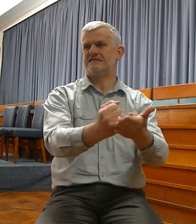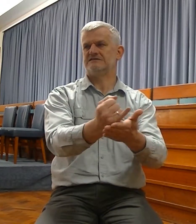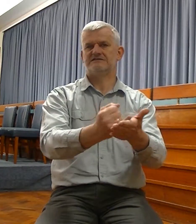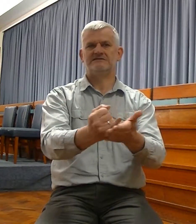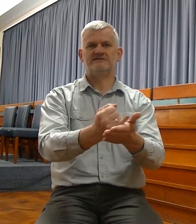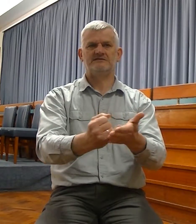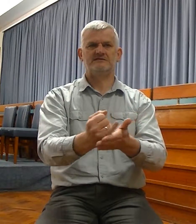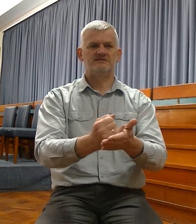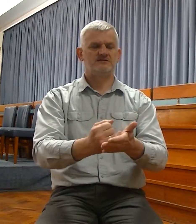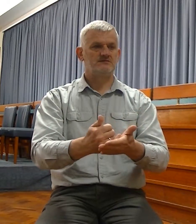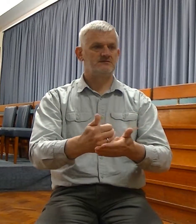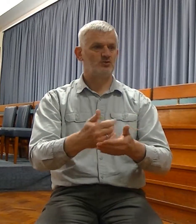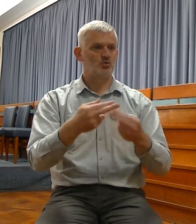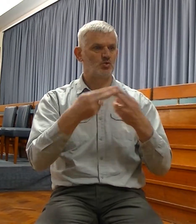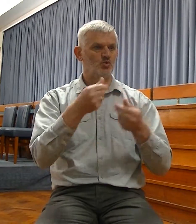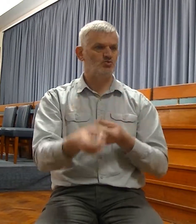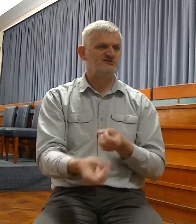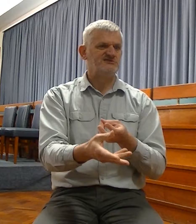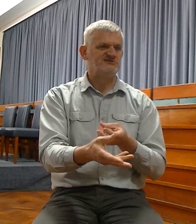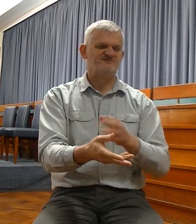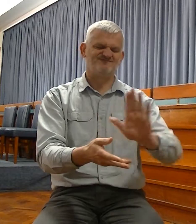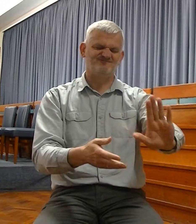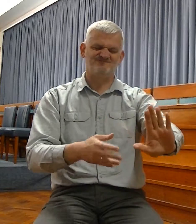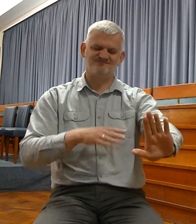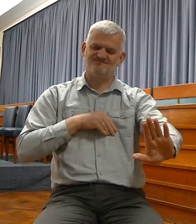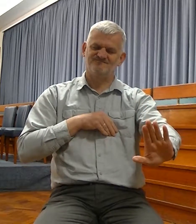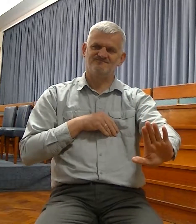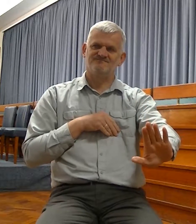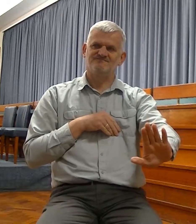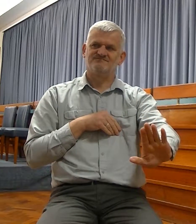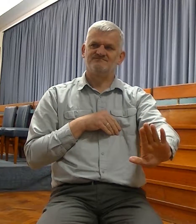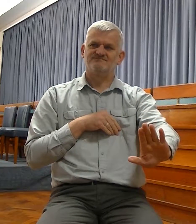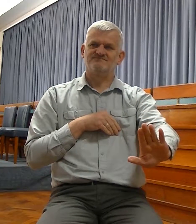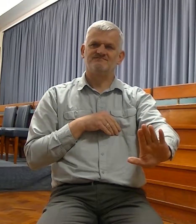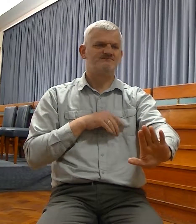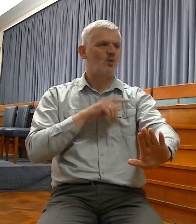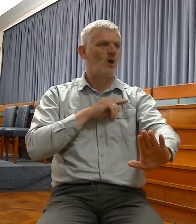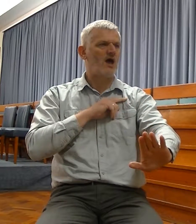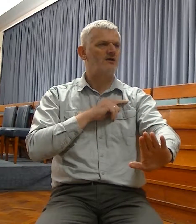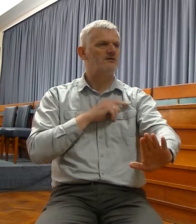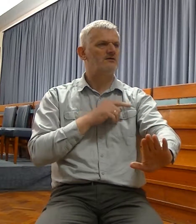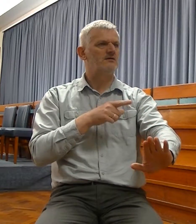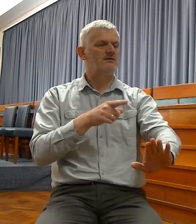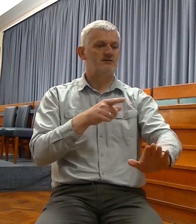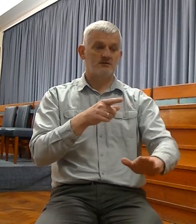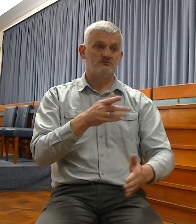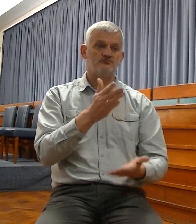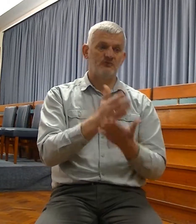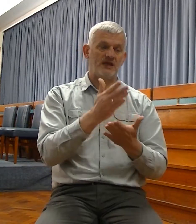reforms of King Josiah, the people were hypocrites. They would worship, but they were still idolaters, extreme